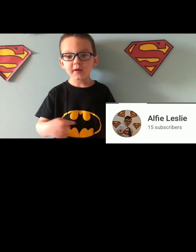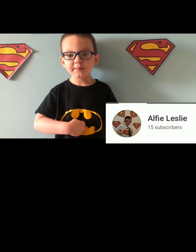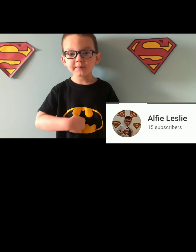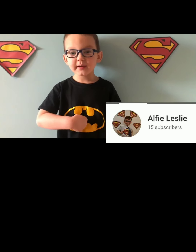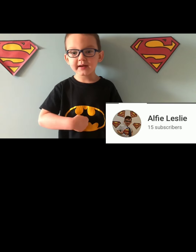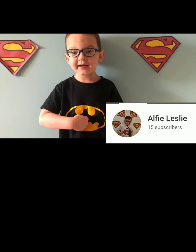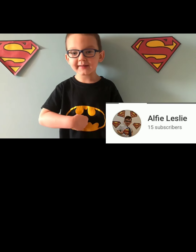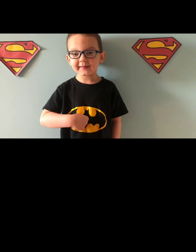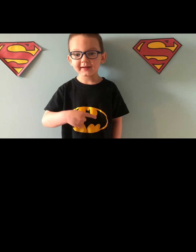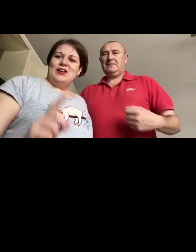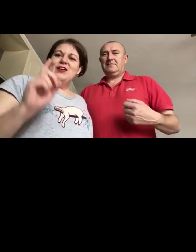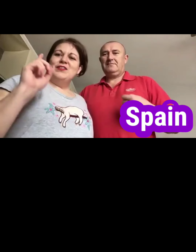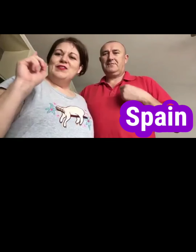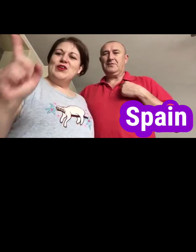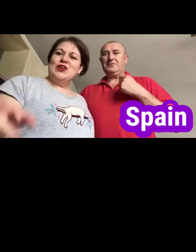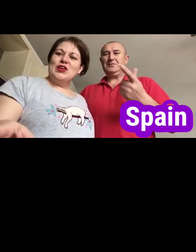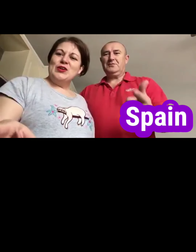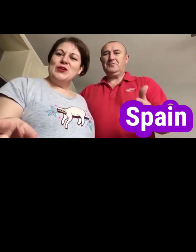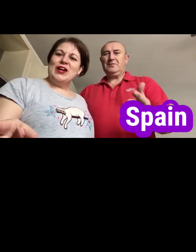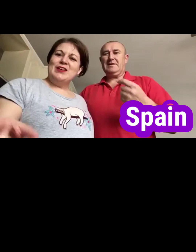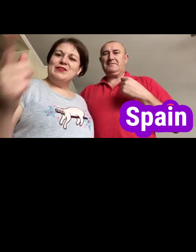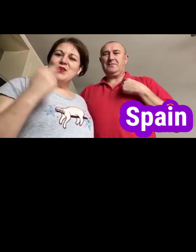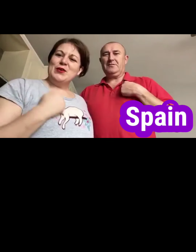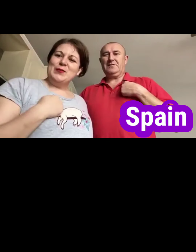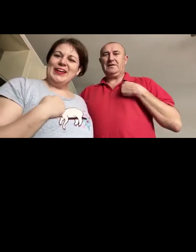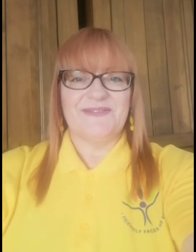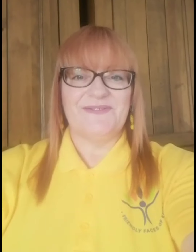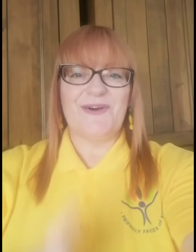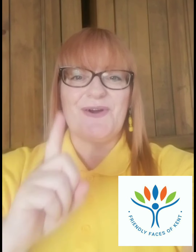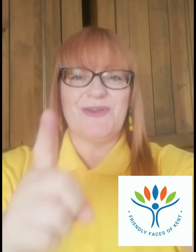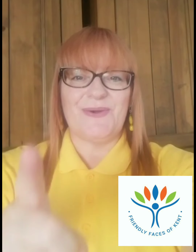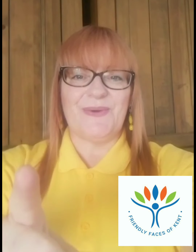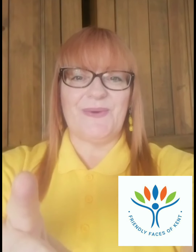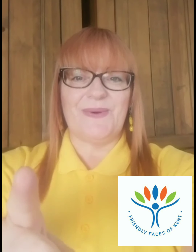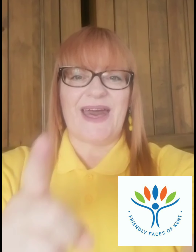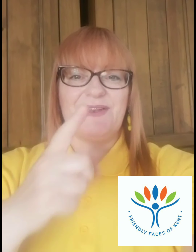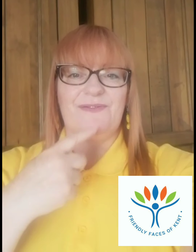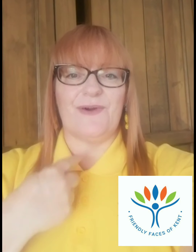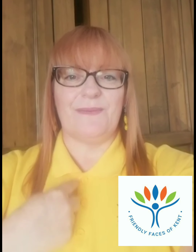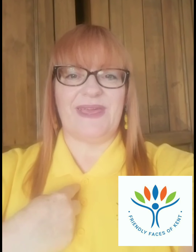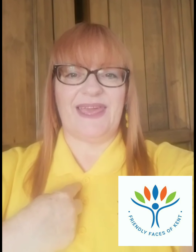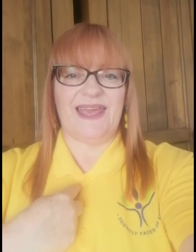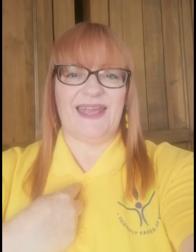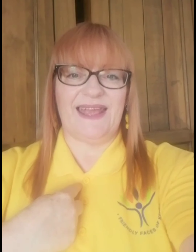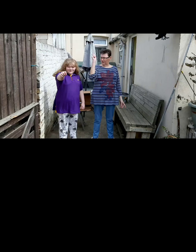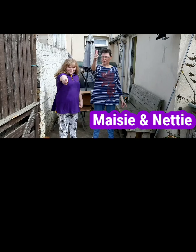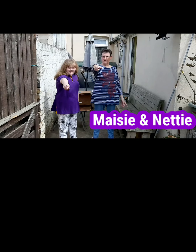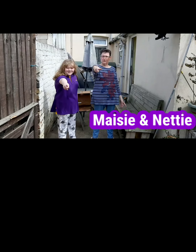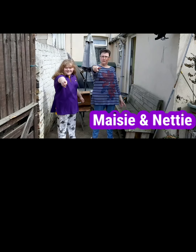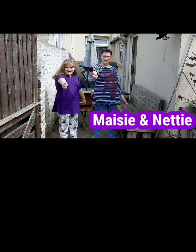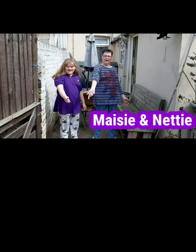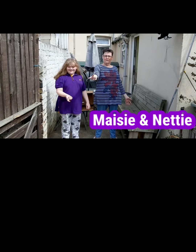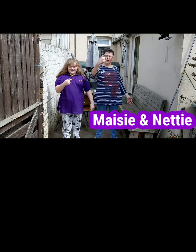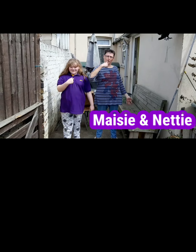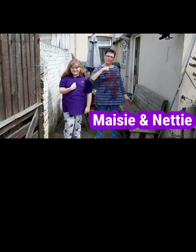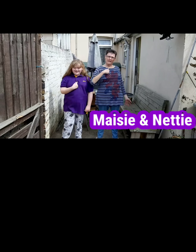for